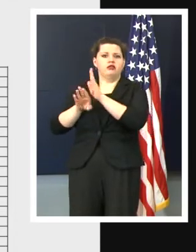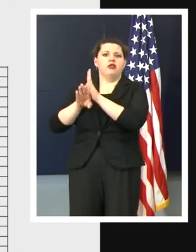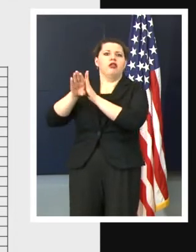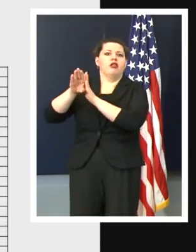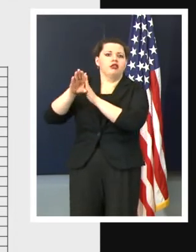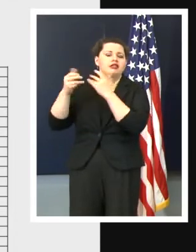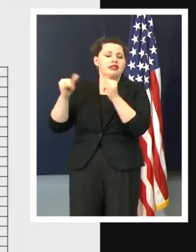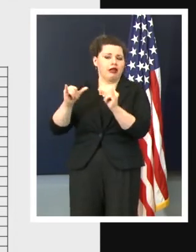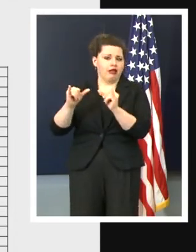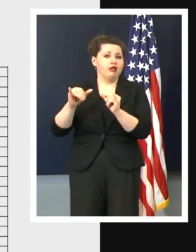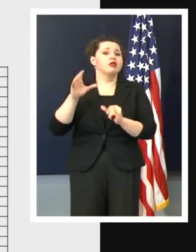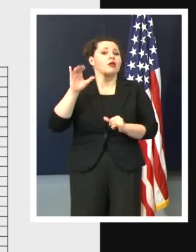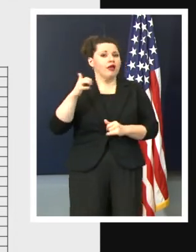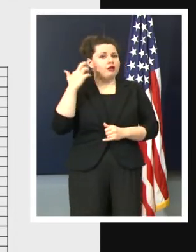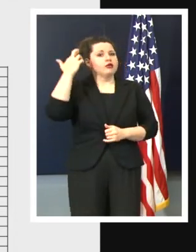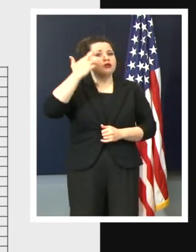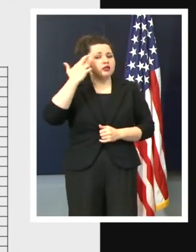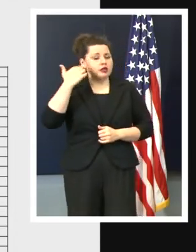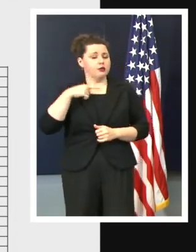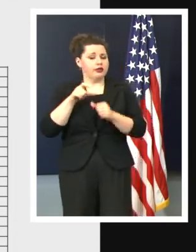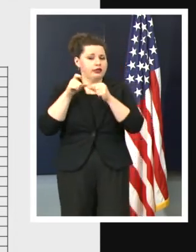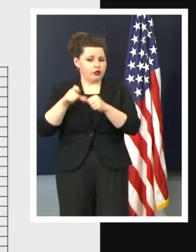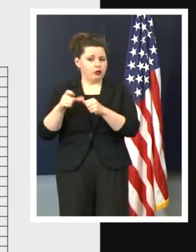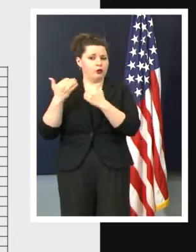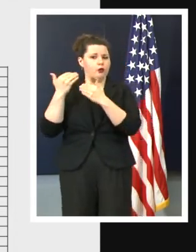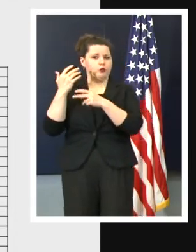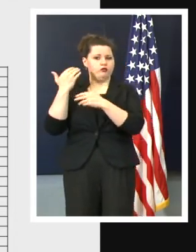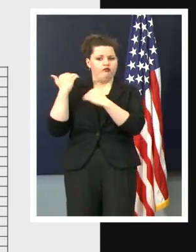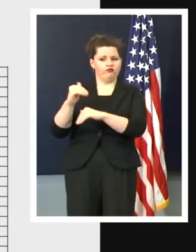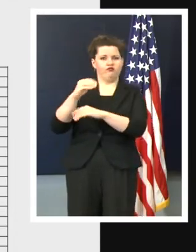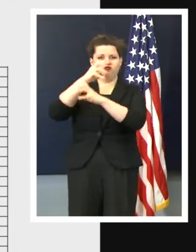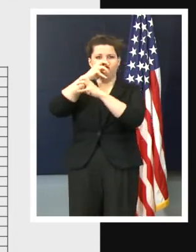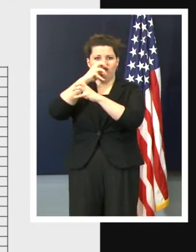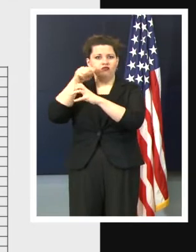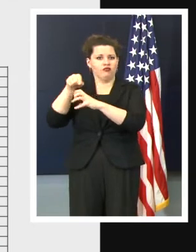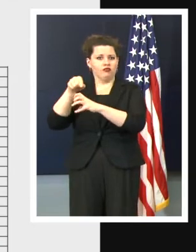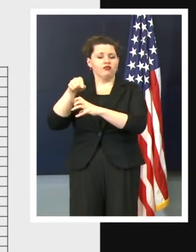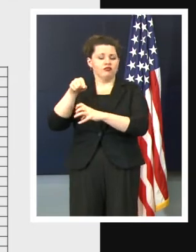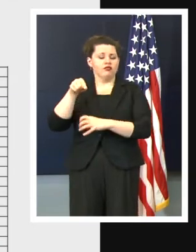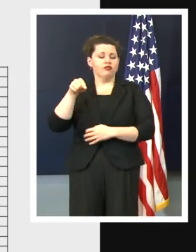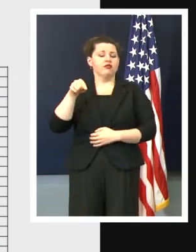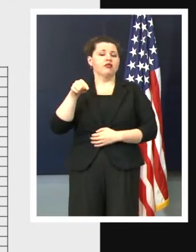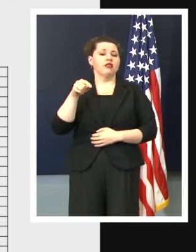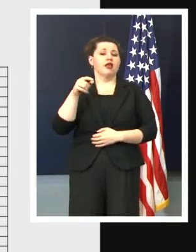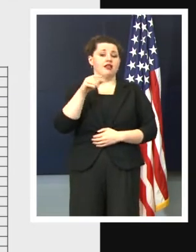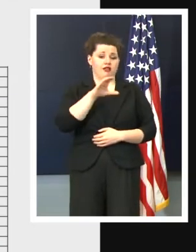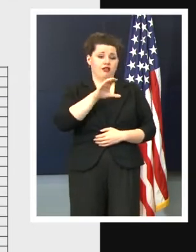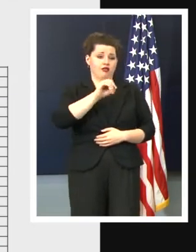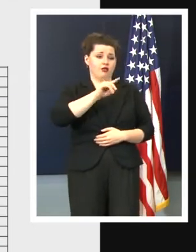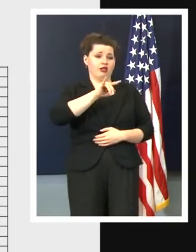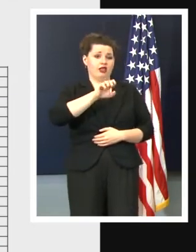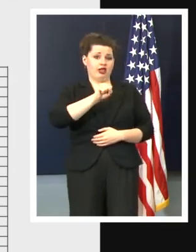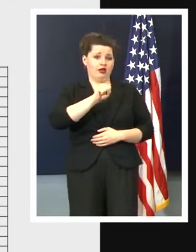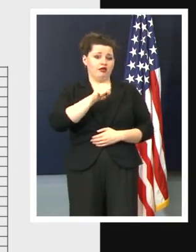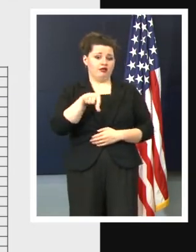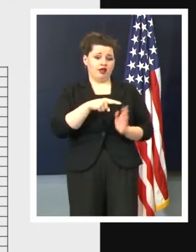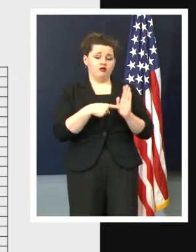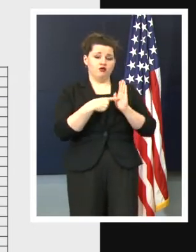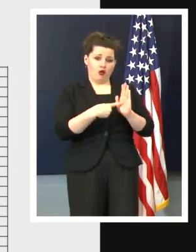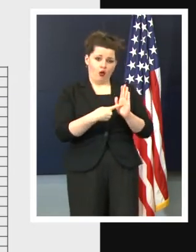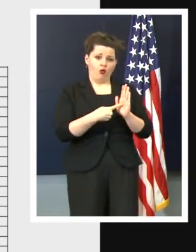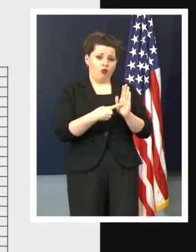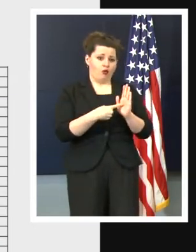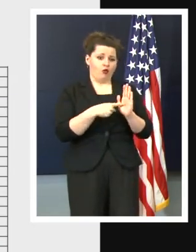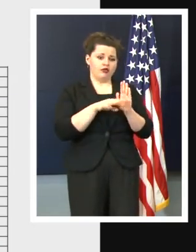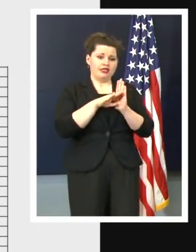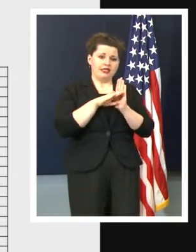that's why we're continuing to keep the restrictions the same in those counties and why the counties that have demonstrated that they